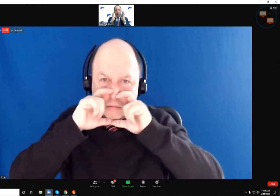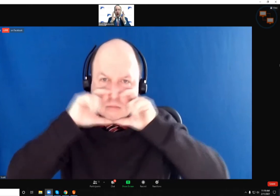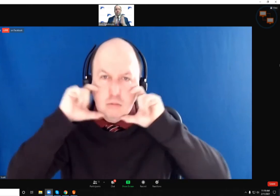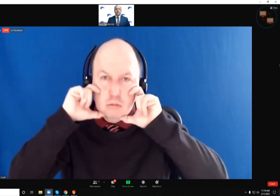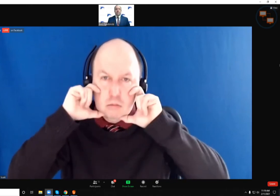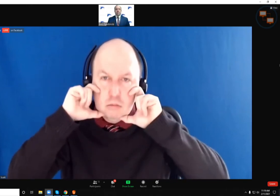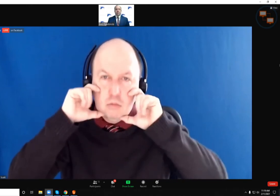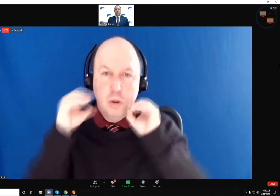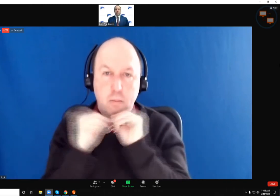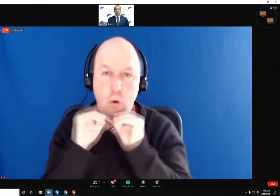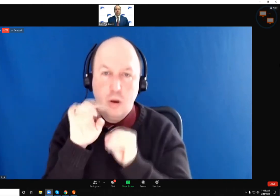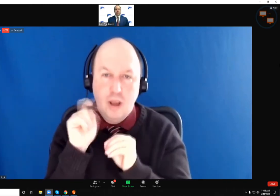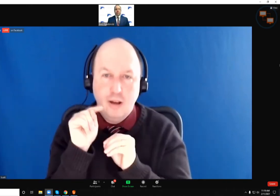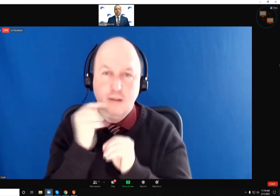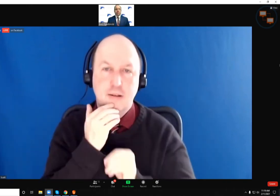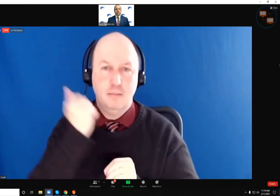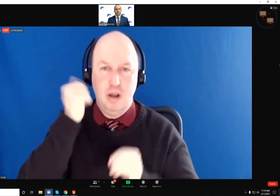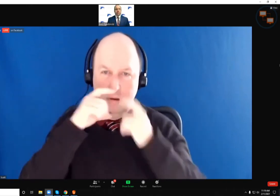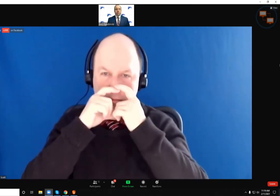off you are.